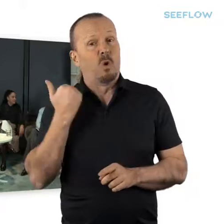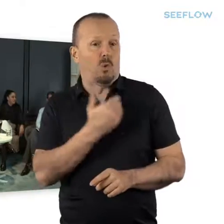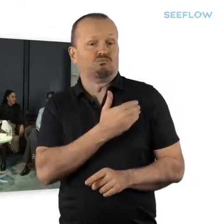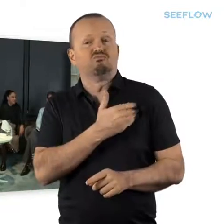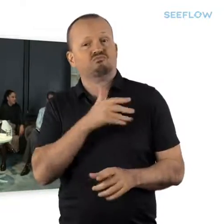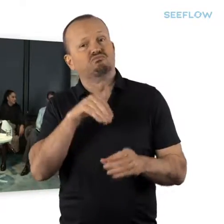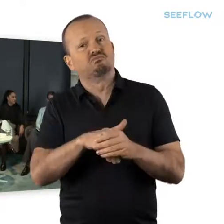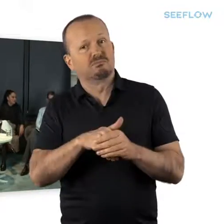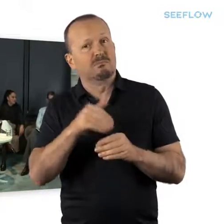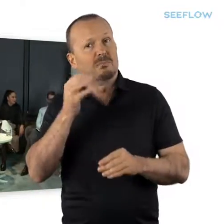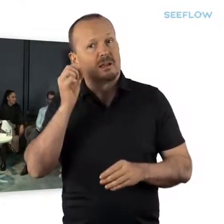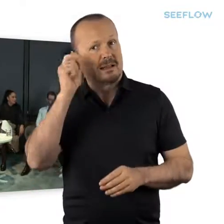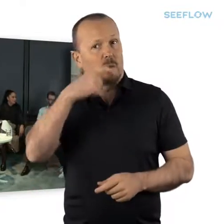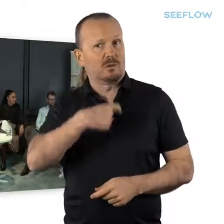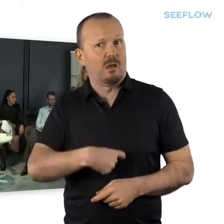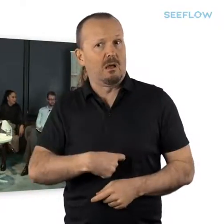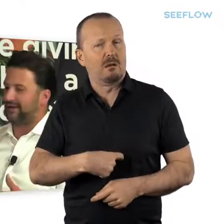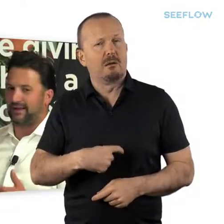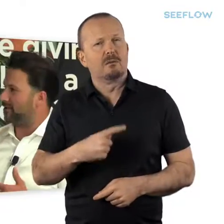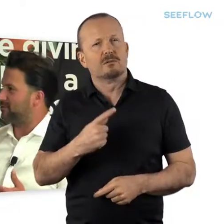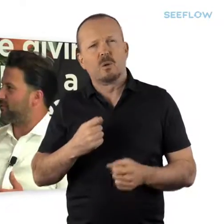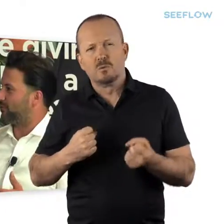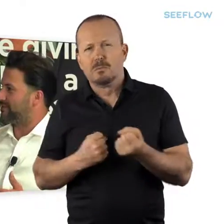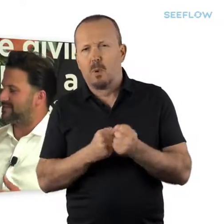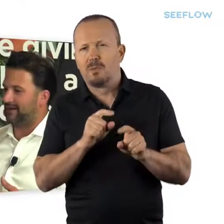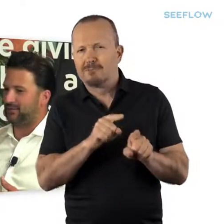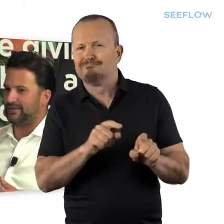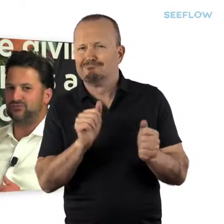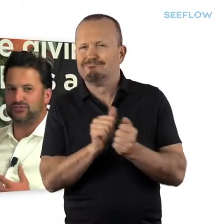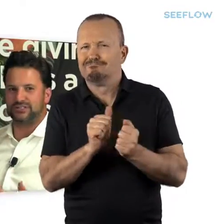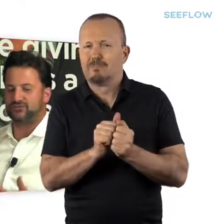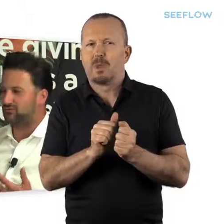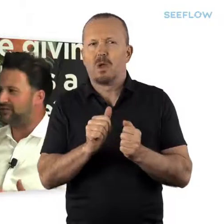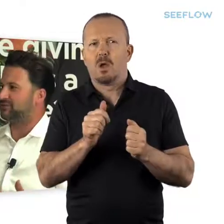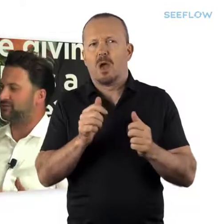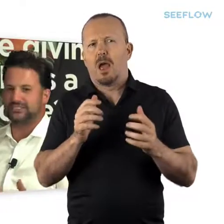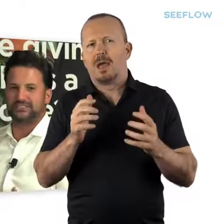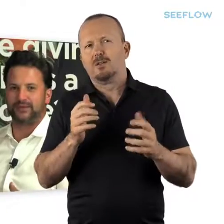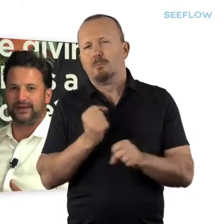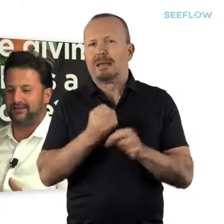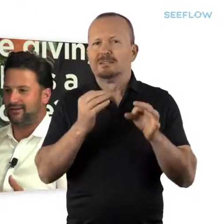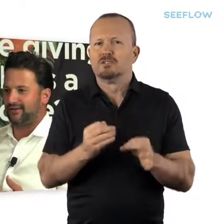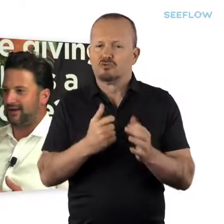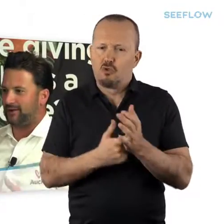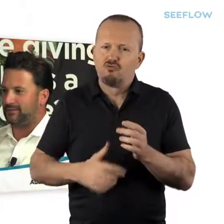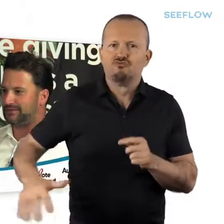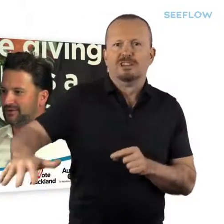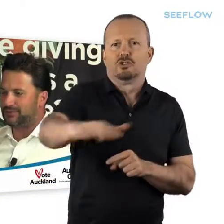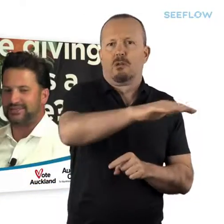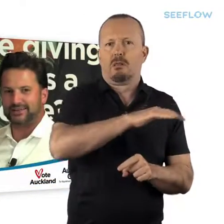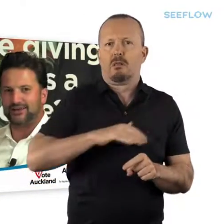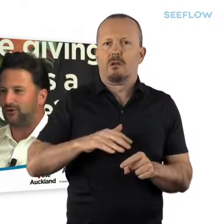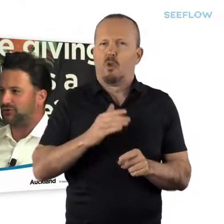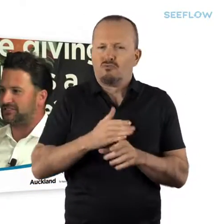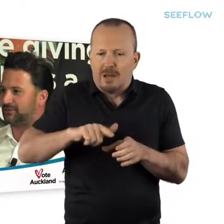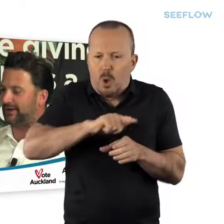being a councillor, and I think, to reiterate a couple of those points, it's regional decision-making. It's